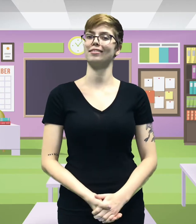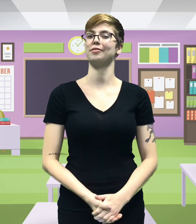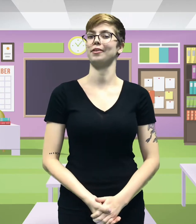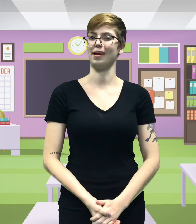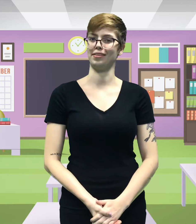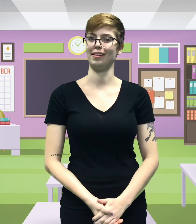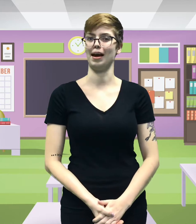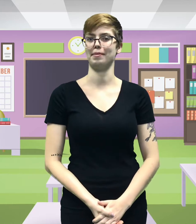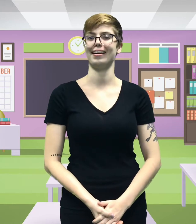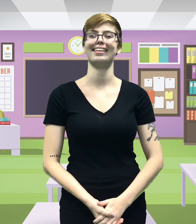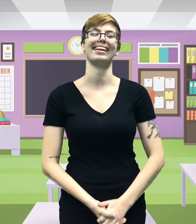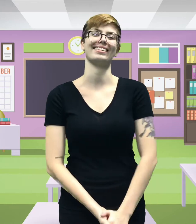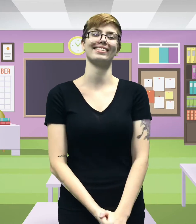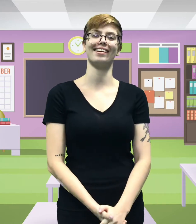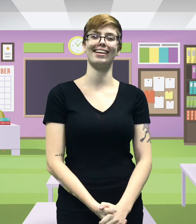for around the library. Let's get started.